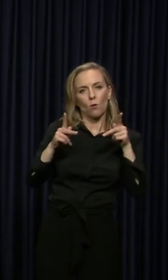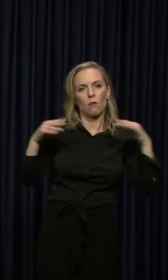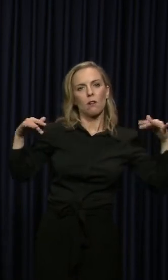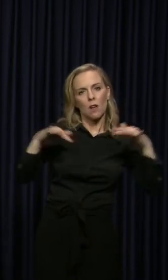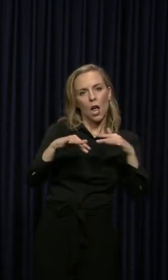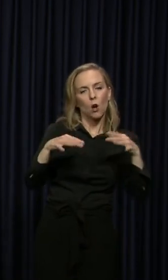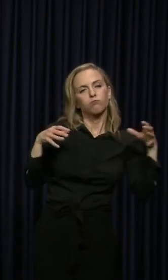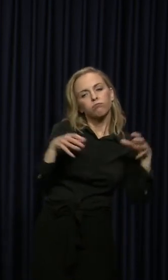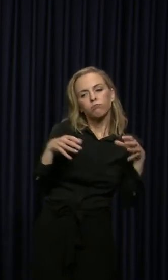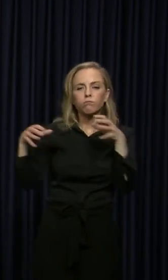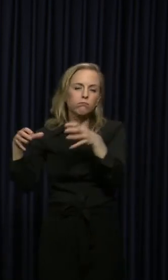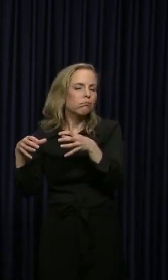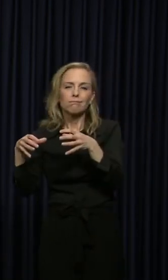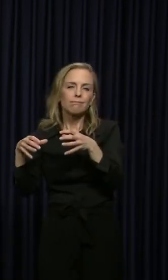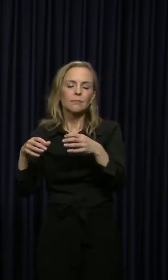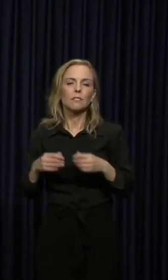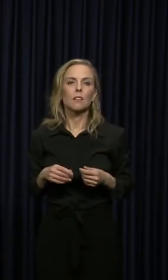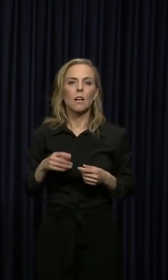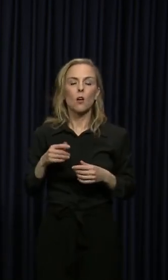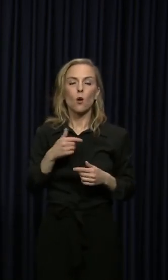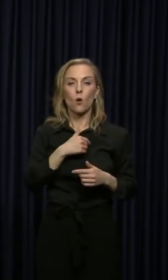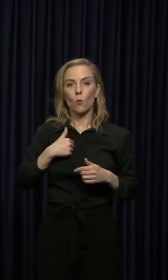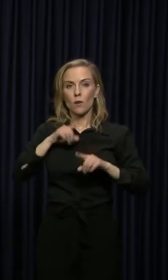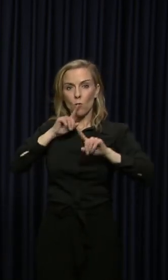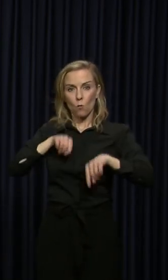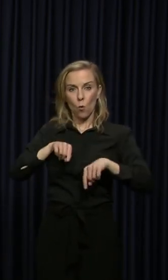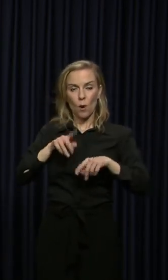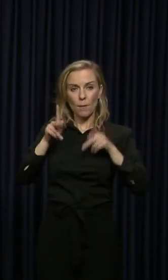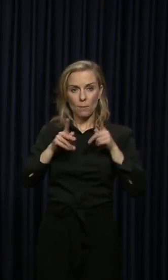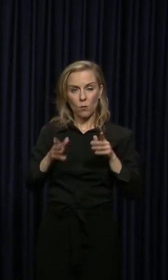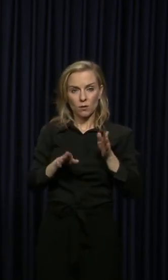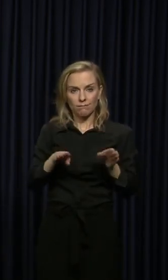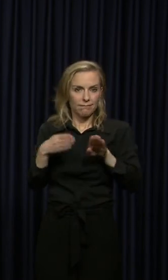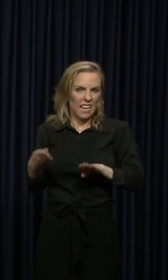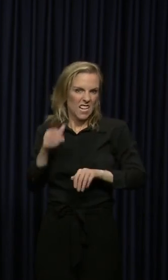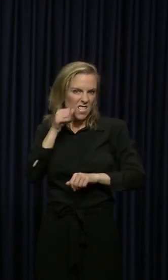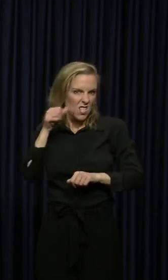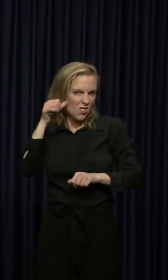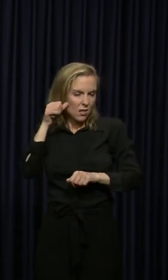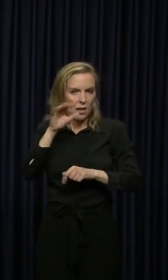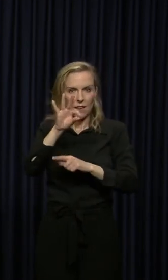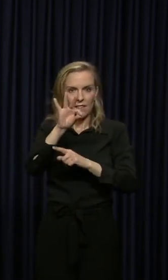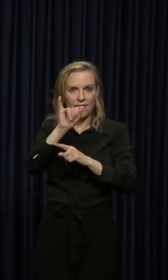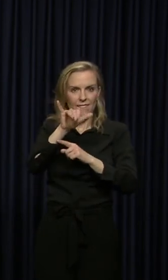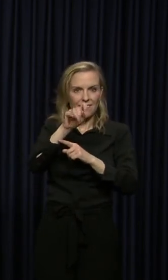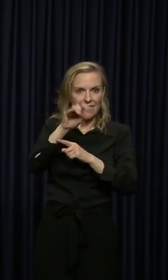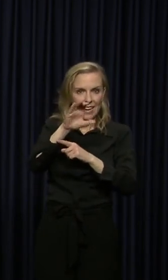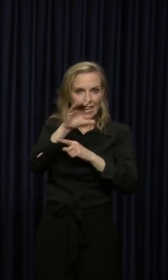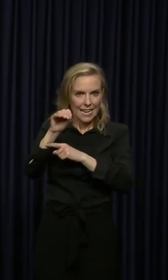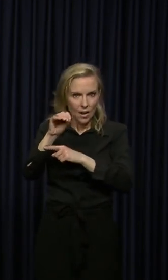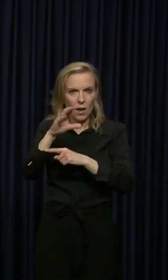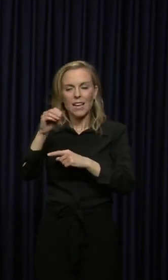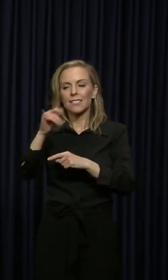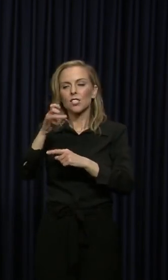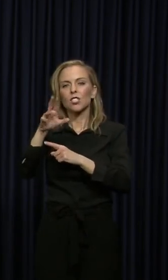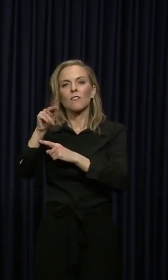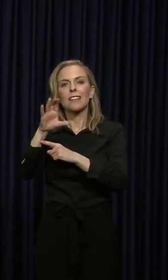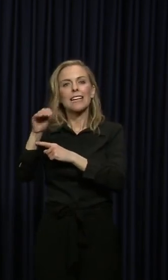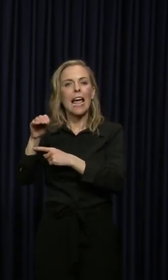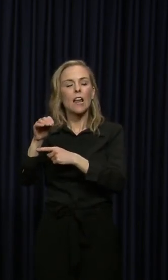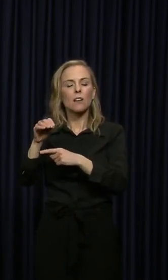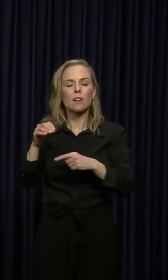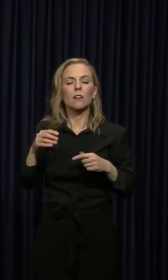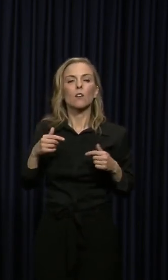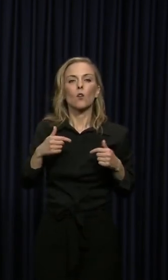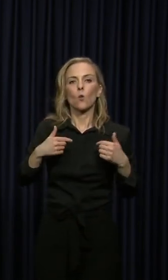We reported on deaths in Fayette and Jefferson County yesterday. Do we know the counties of residents for those that died? We still don't have